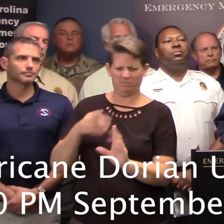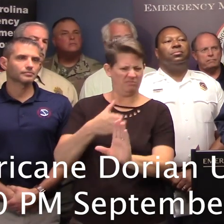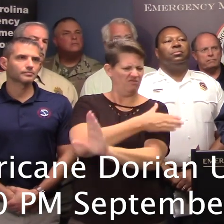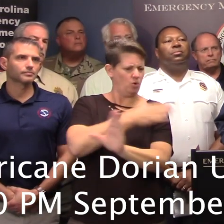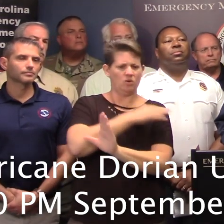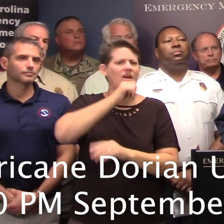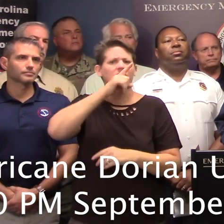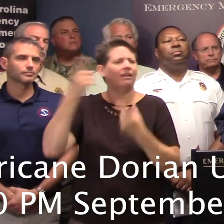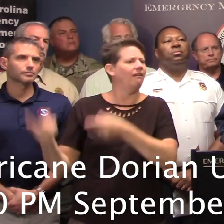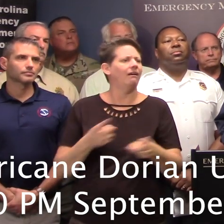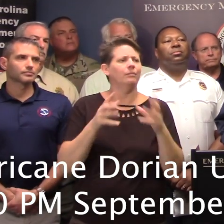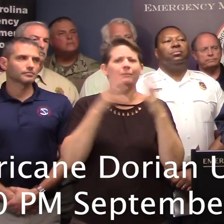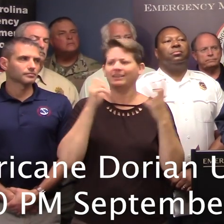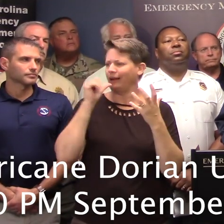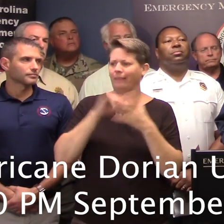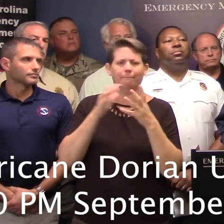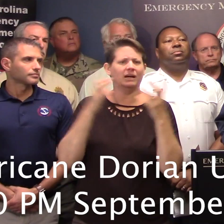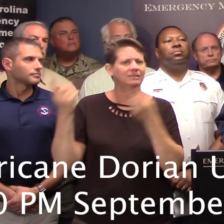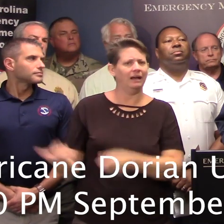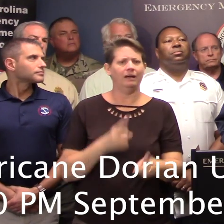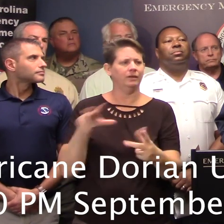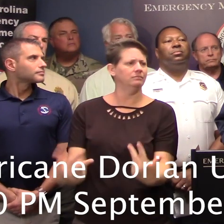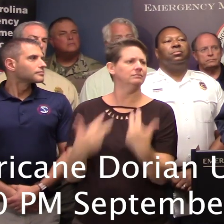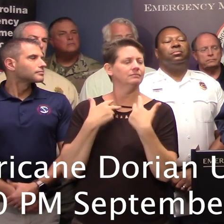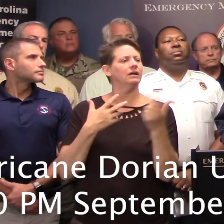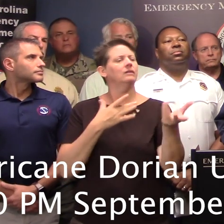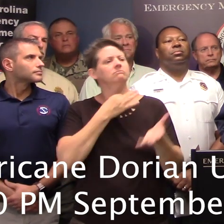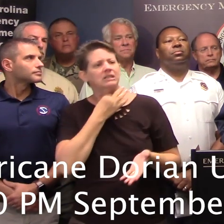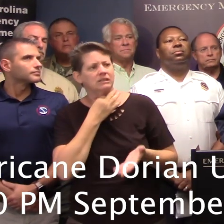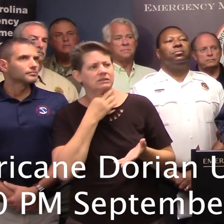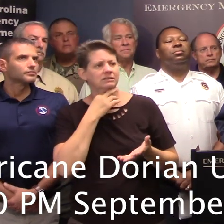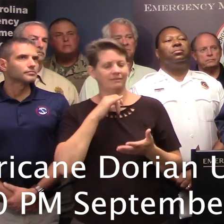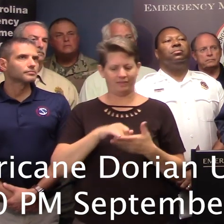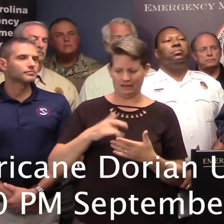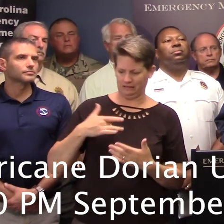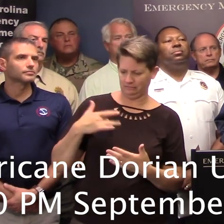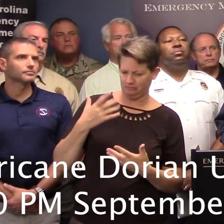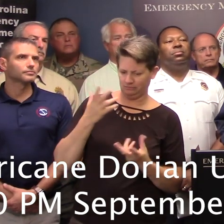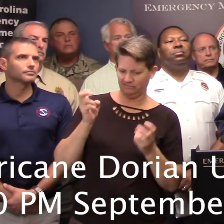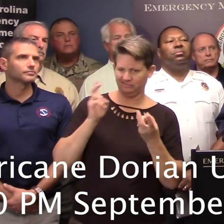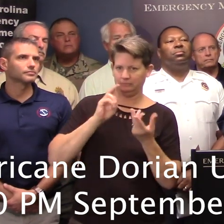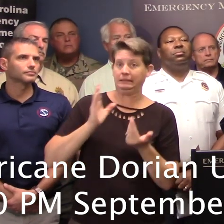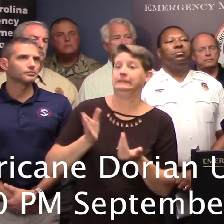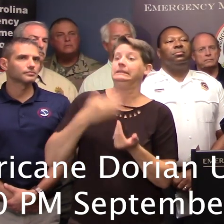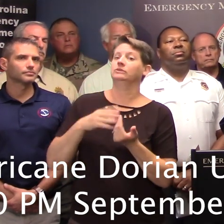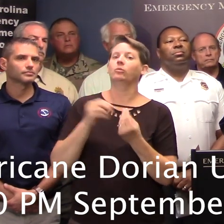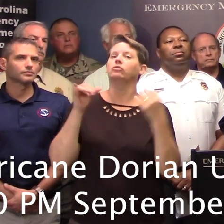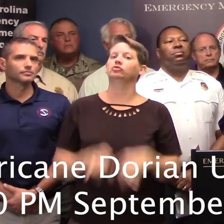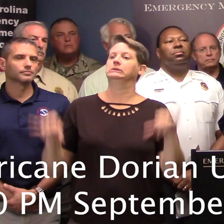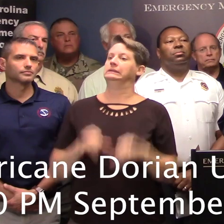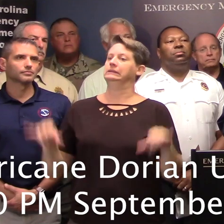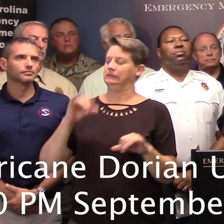a big focus, hadn't had to do it that much. Has there been a sense that this has gotten, I don't want to say easier, but more routine over the